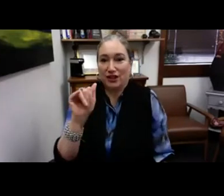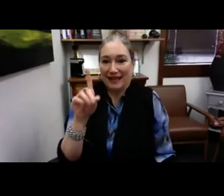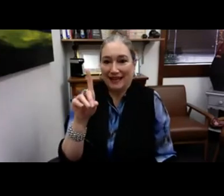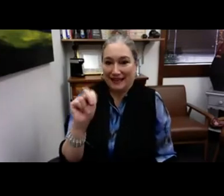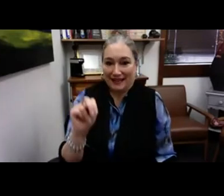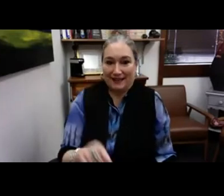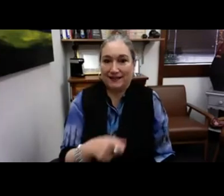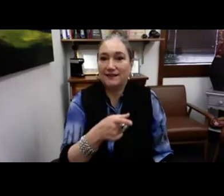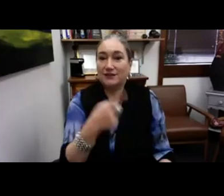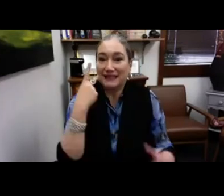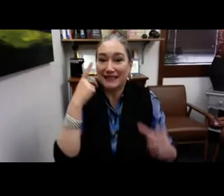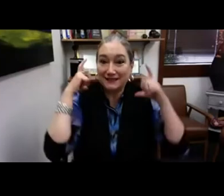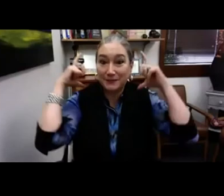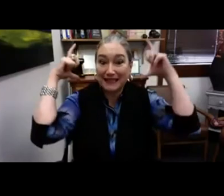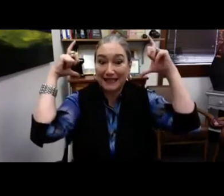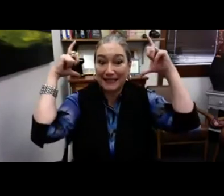This one's from Jayden.